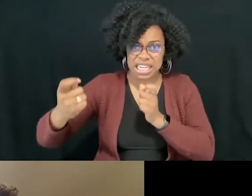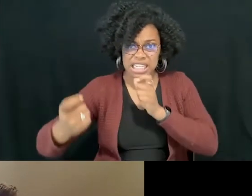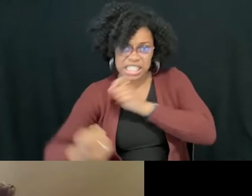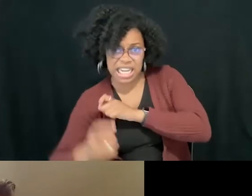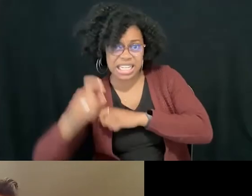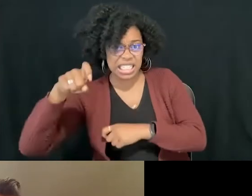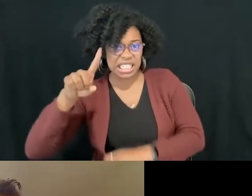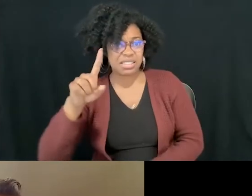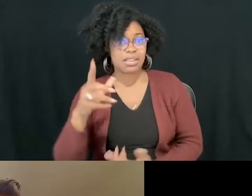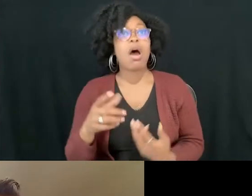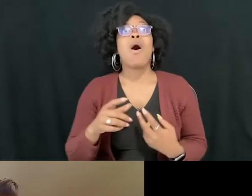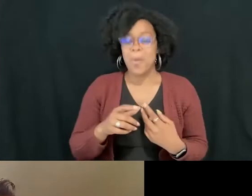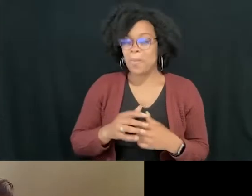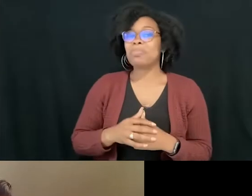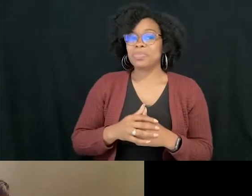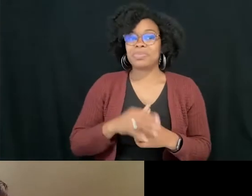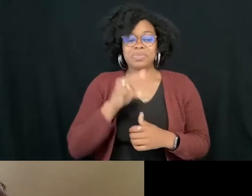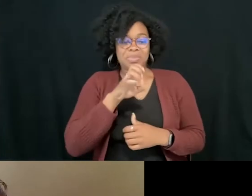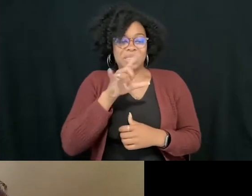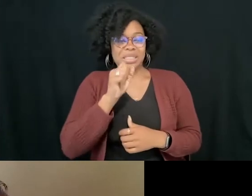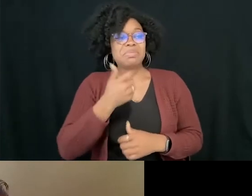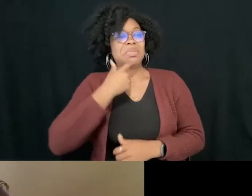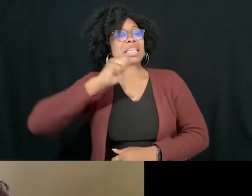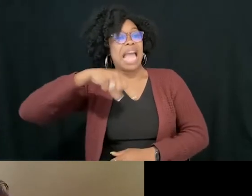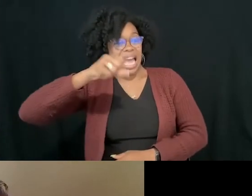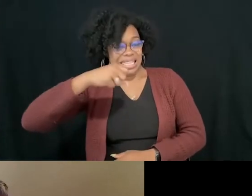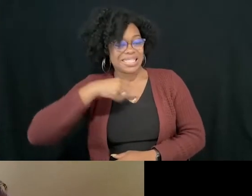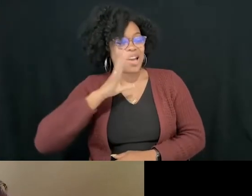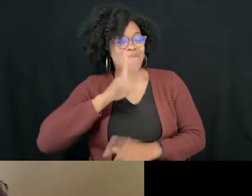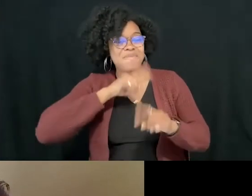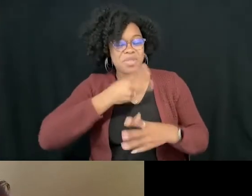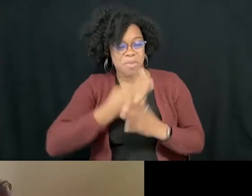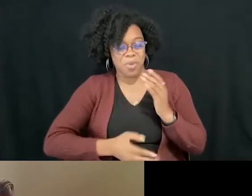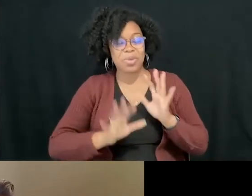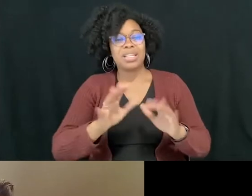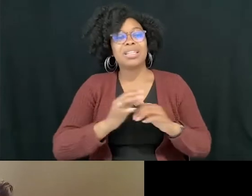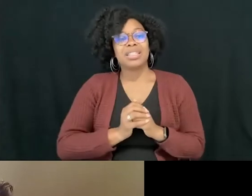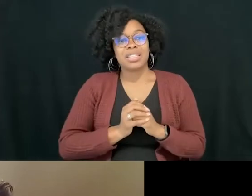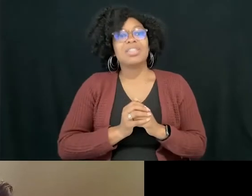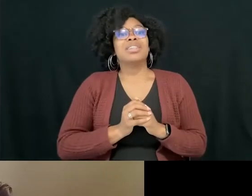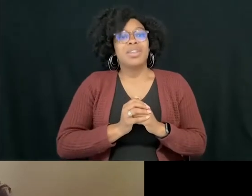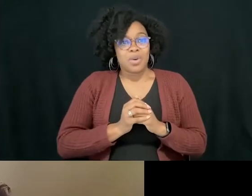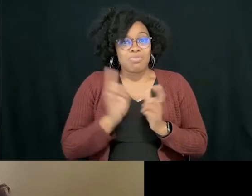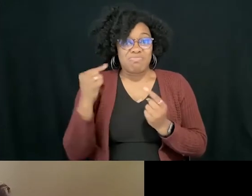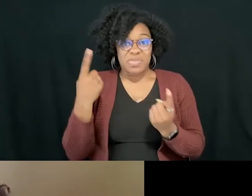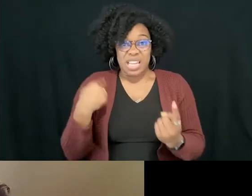Yes. So I'll answer both of those things. So first of all, what I've come to learn, and I feel this